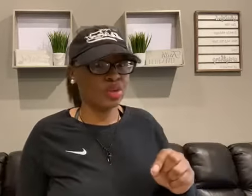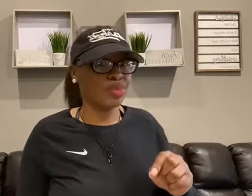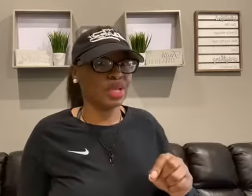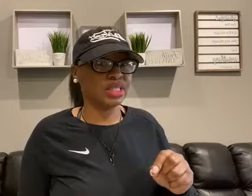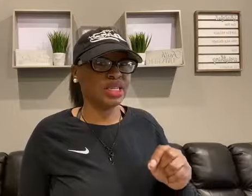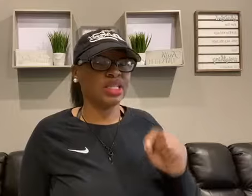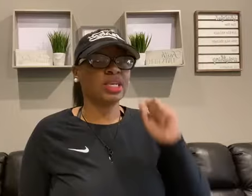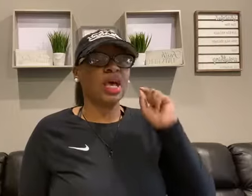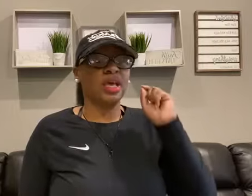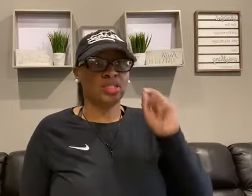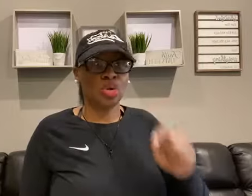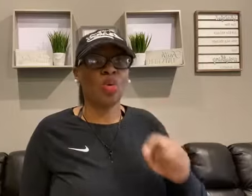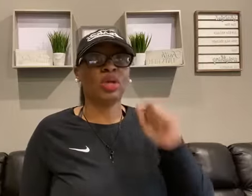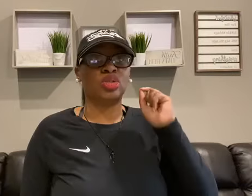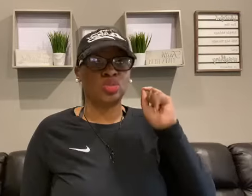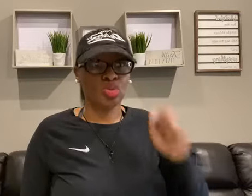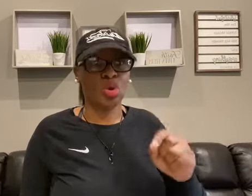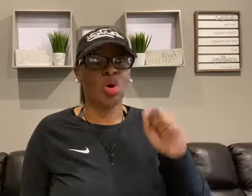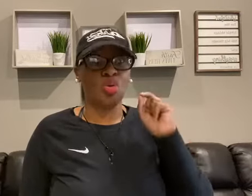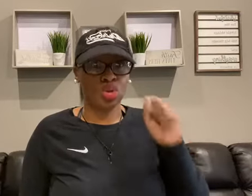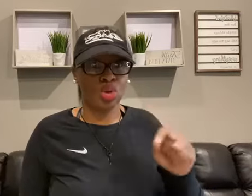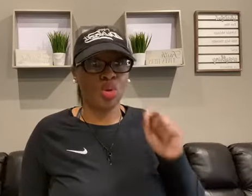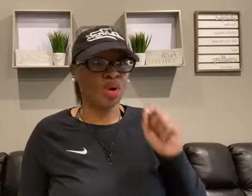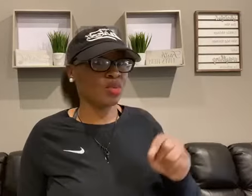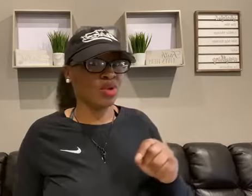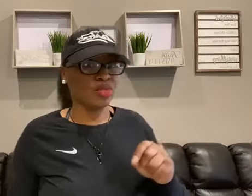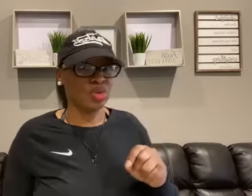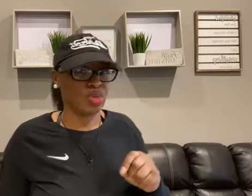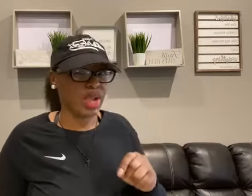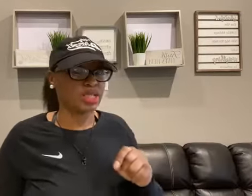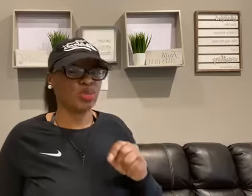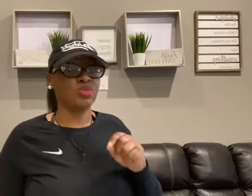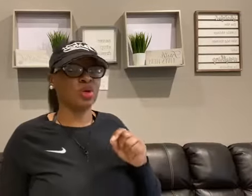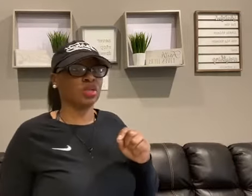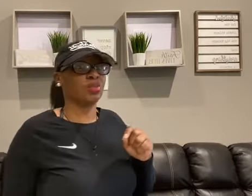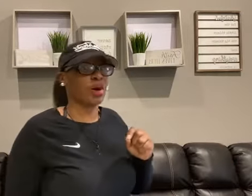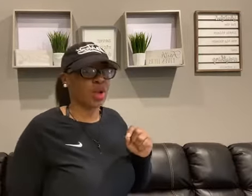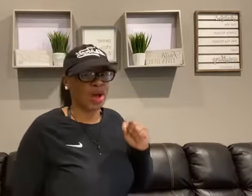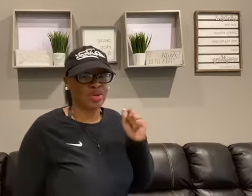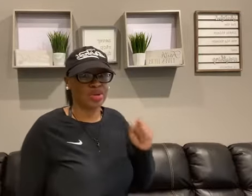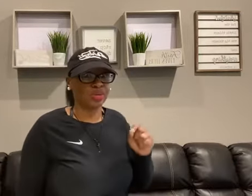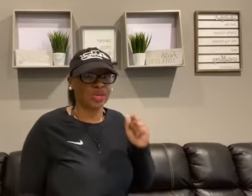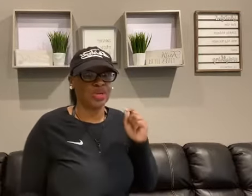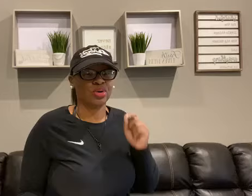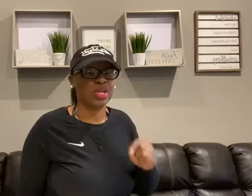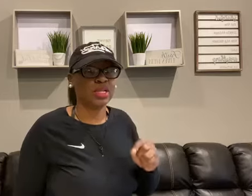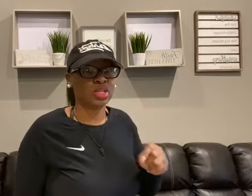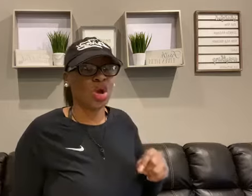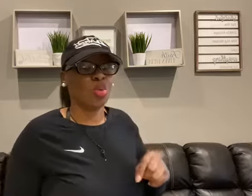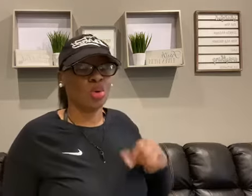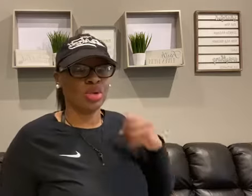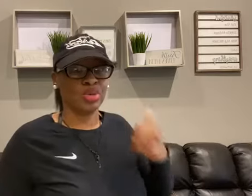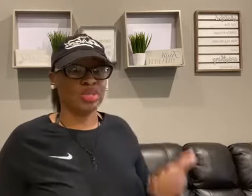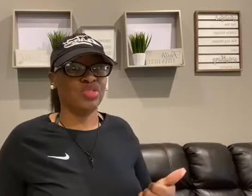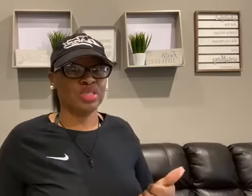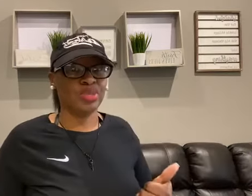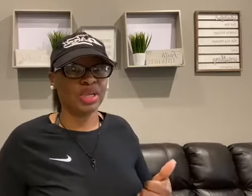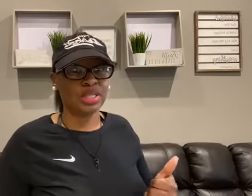your business is going to grow your revenue. We've talked about how narrowing your niche will increase visibility.